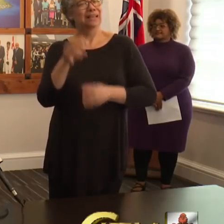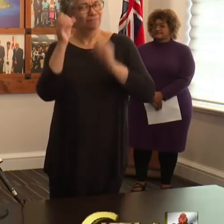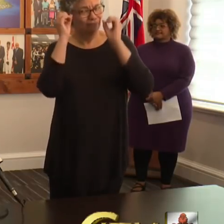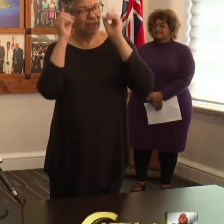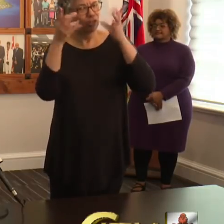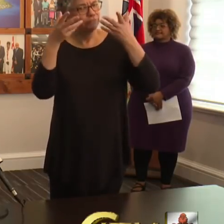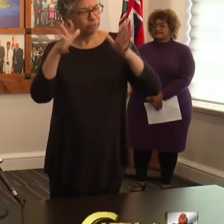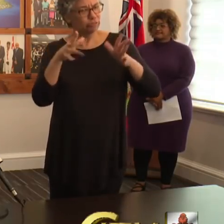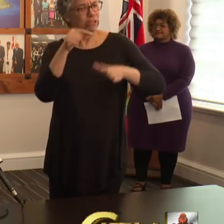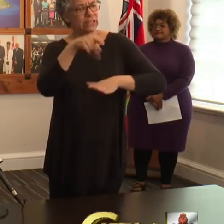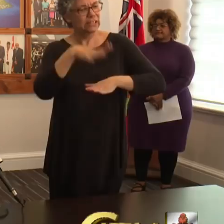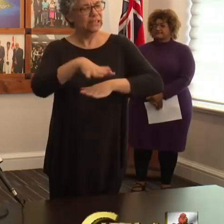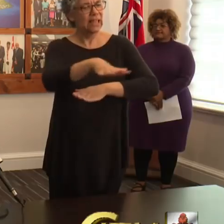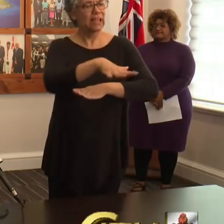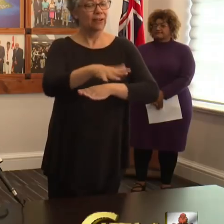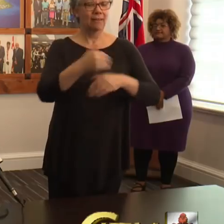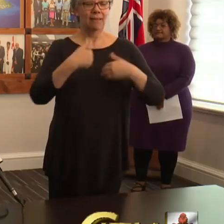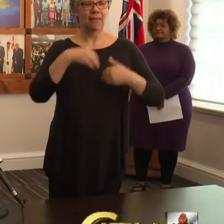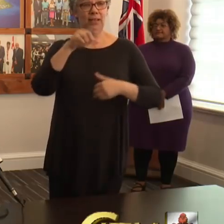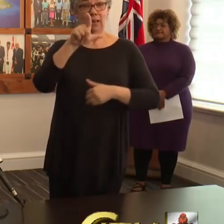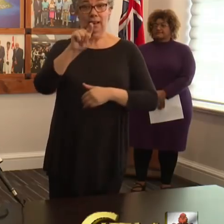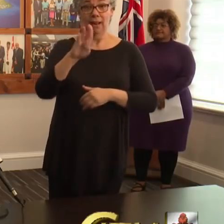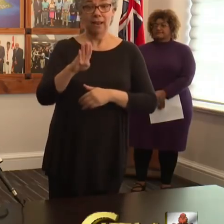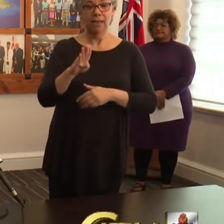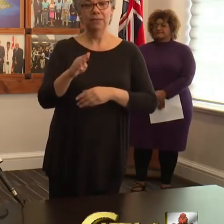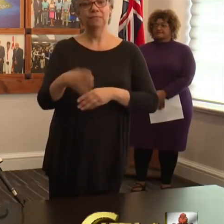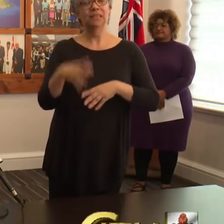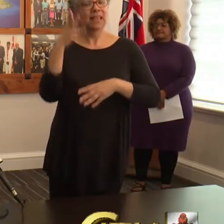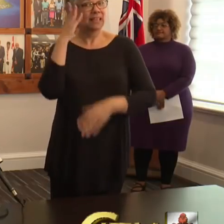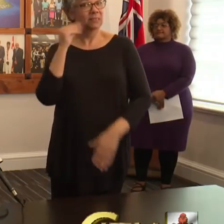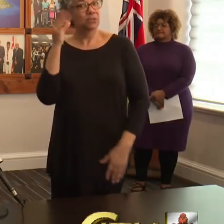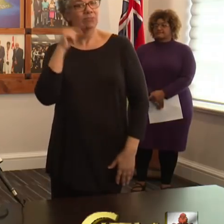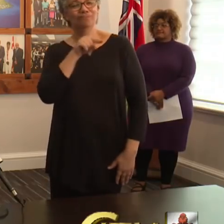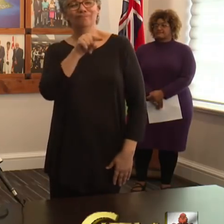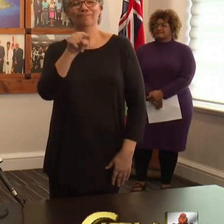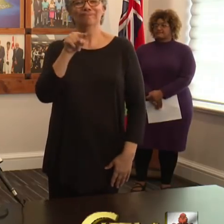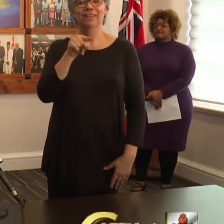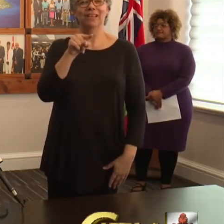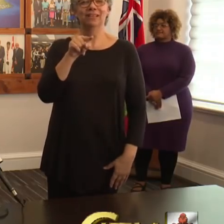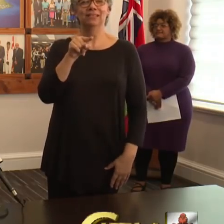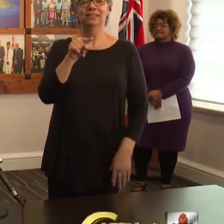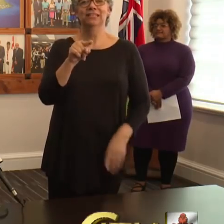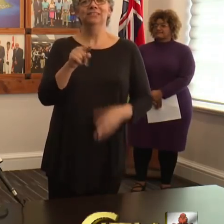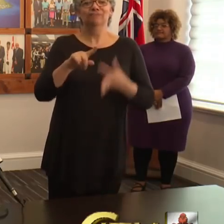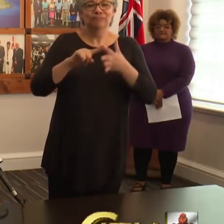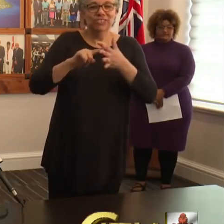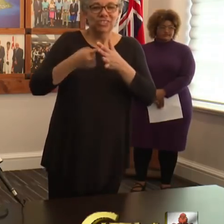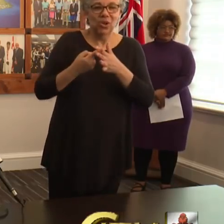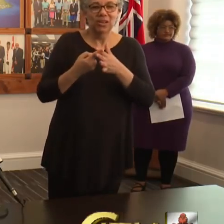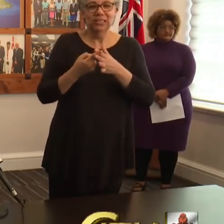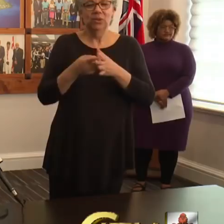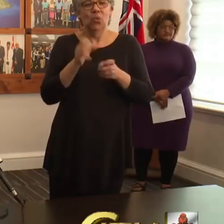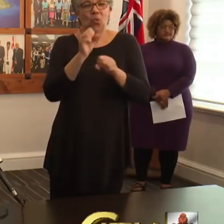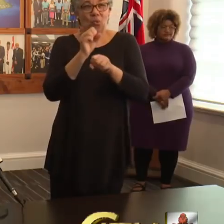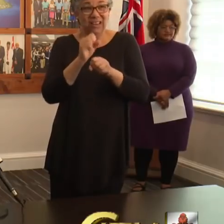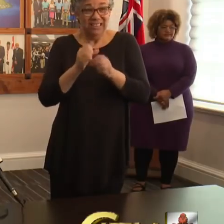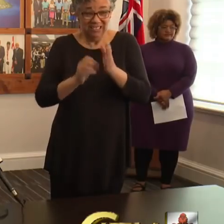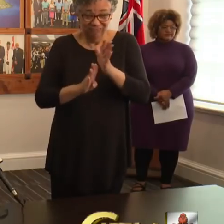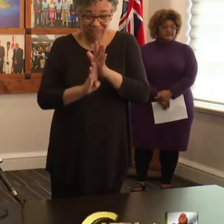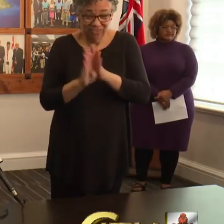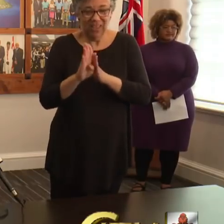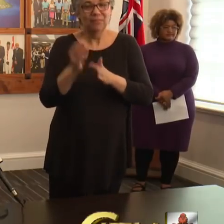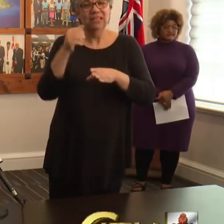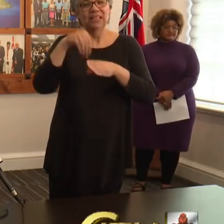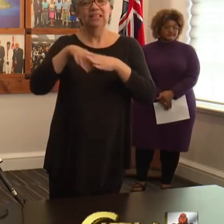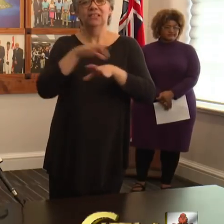and have previous laboratory experience so that they will be able to emerge in this field of work. And we are really